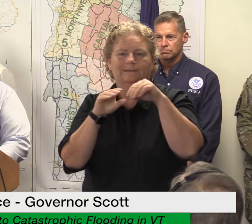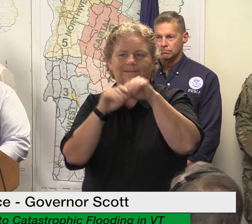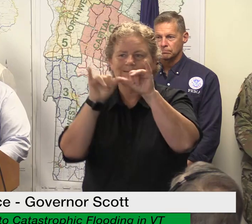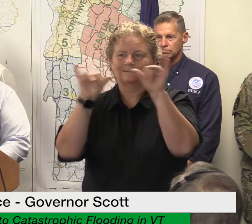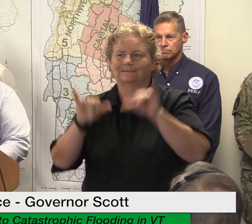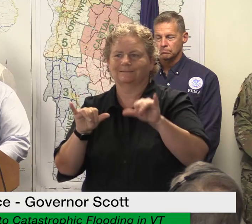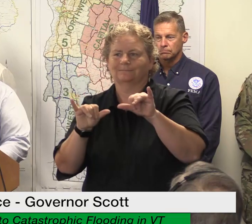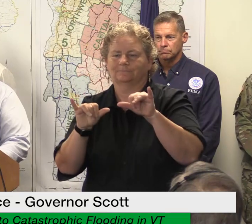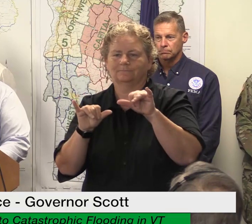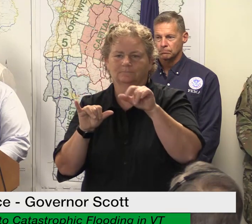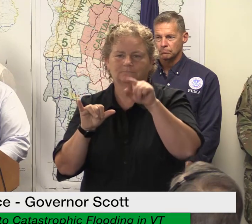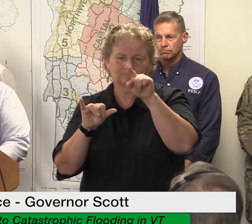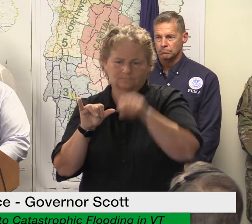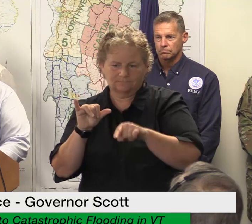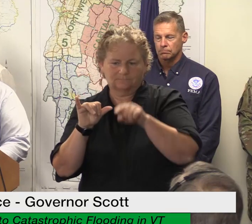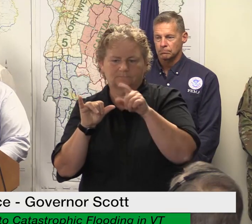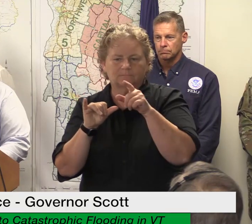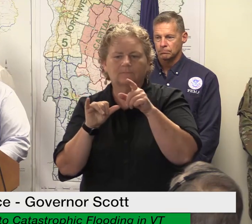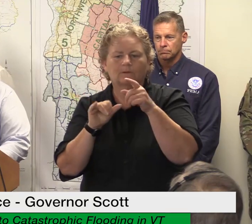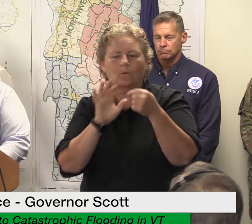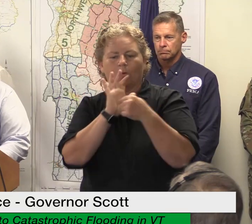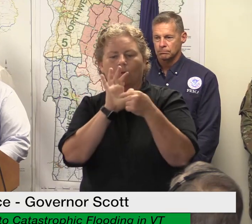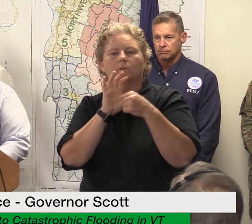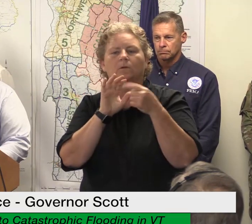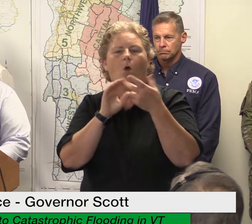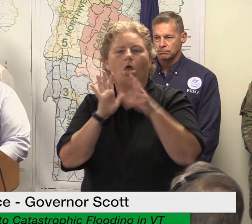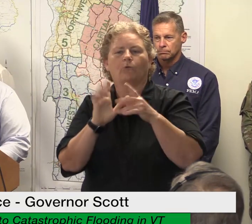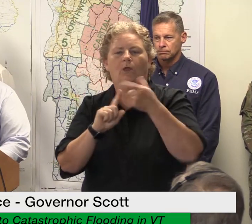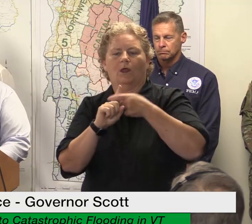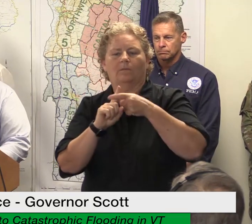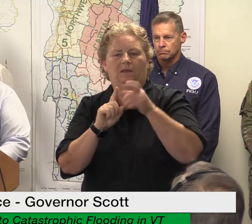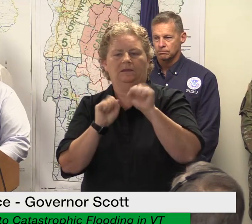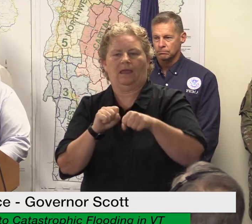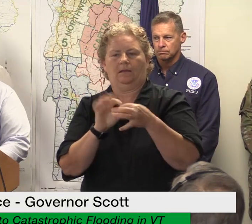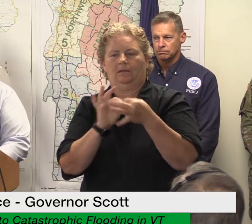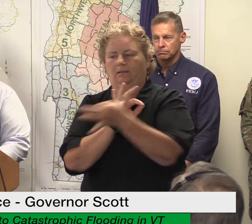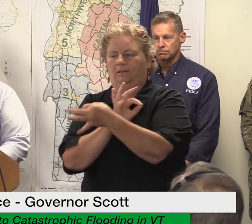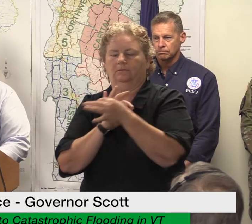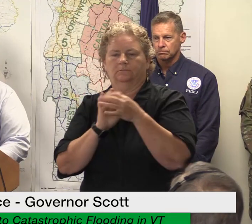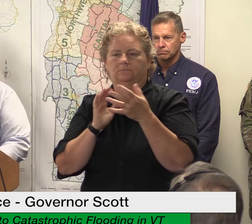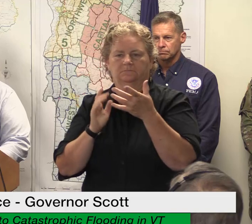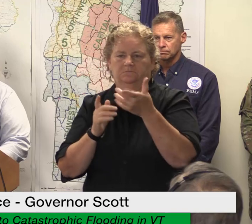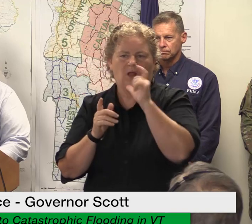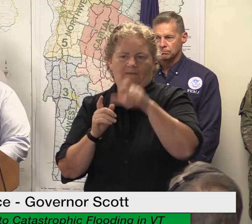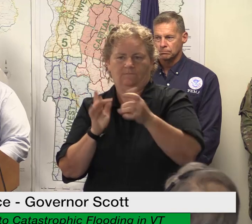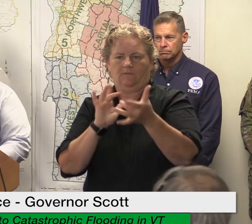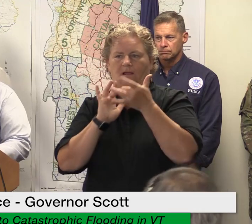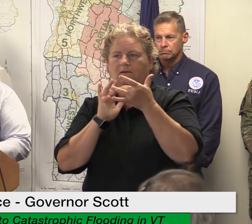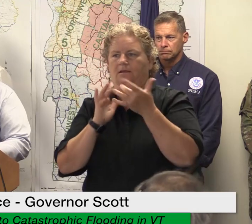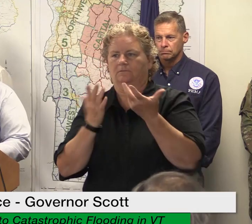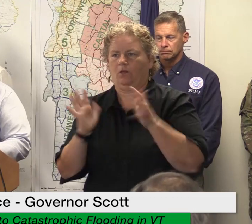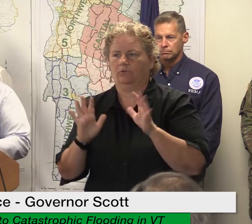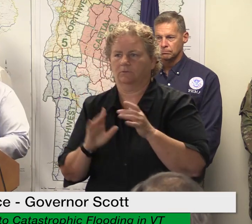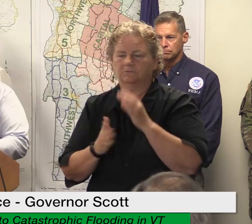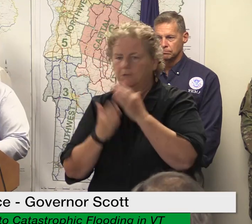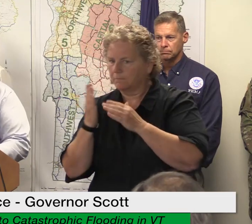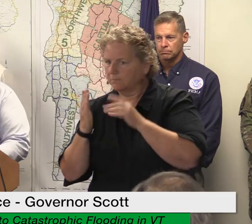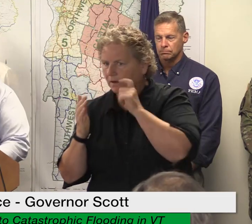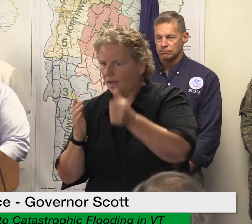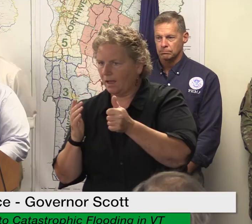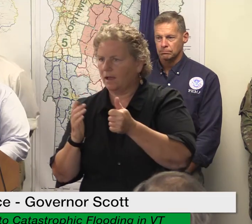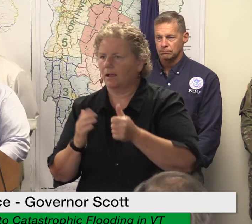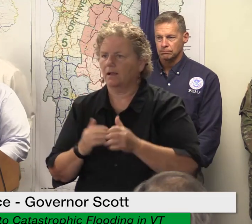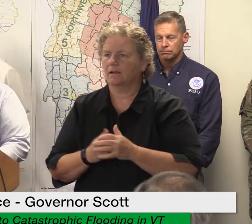return tax returns and tax payments that fall between those july 15th and november sorry july 7th and